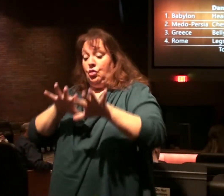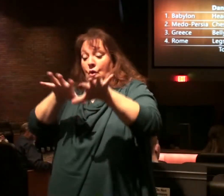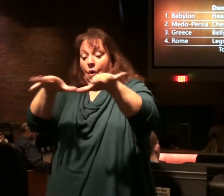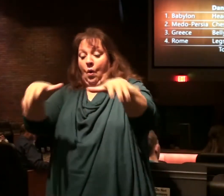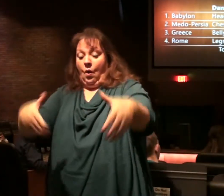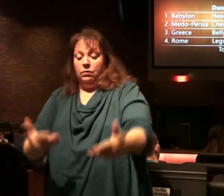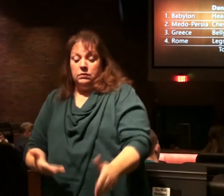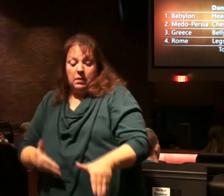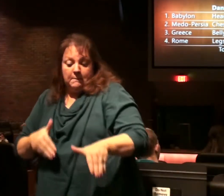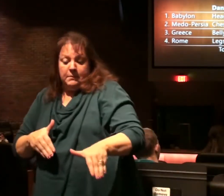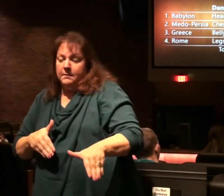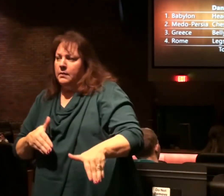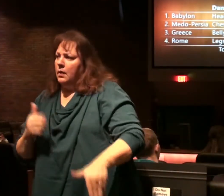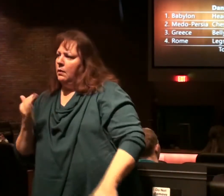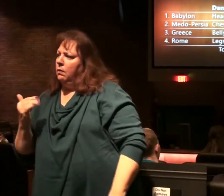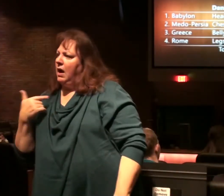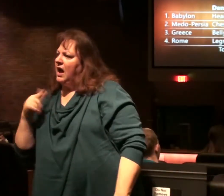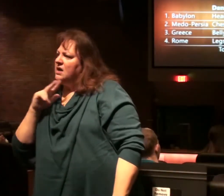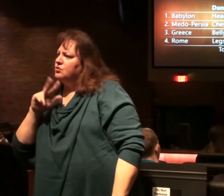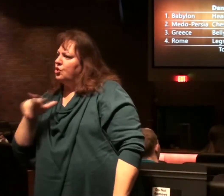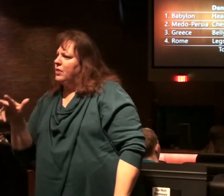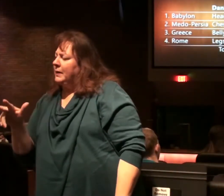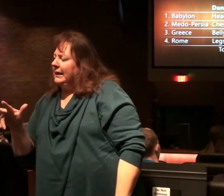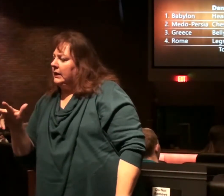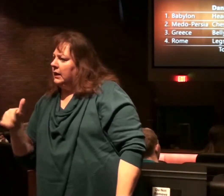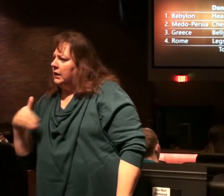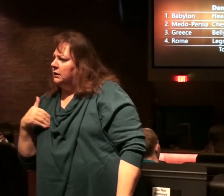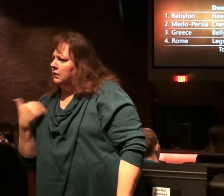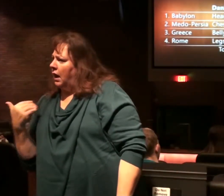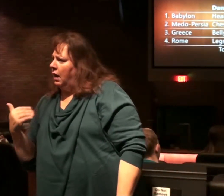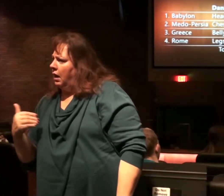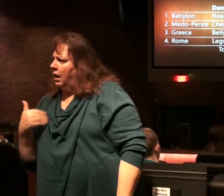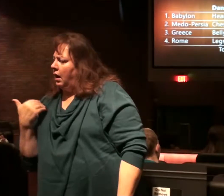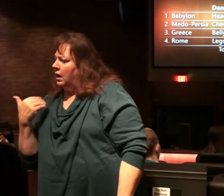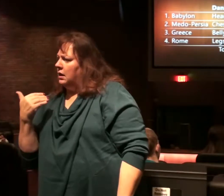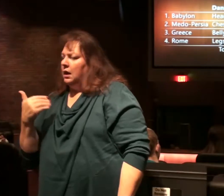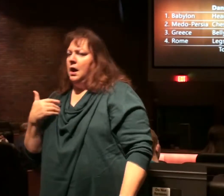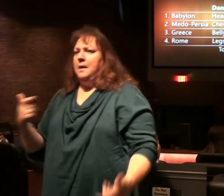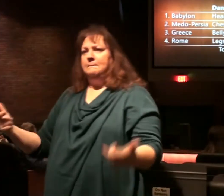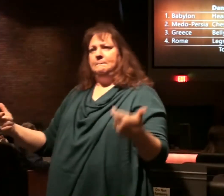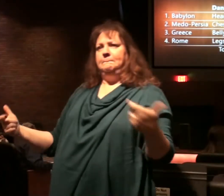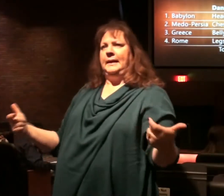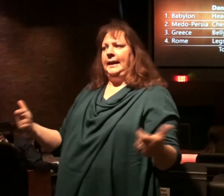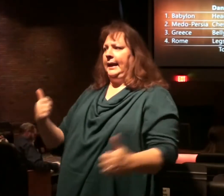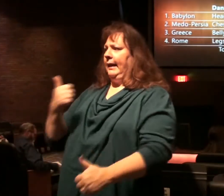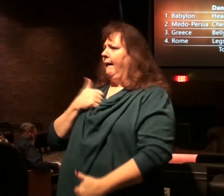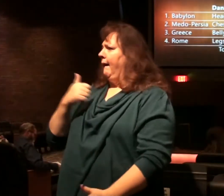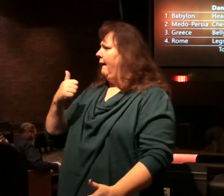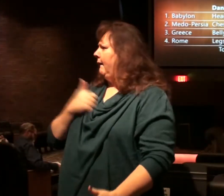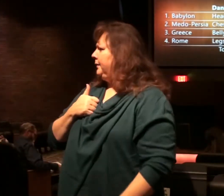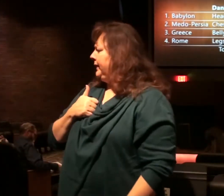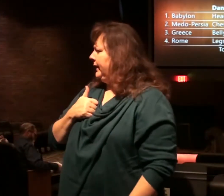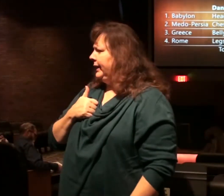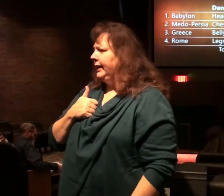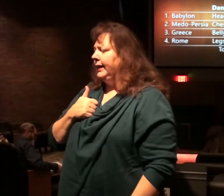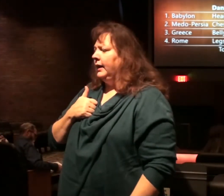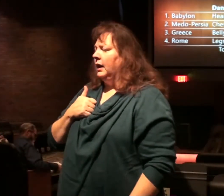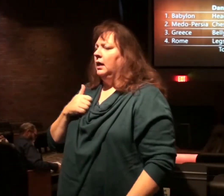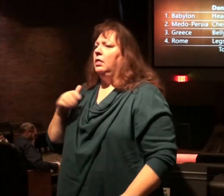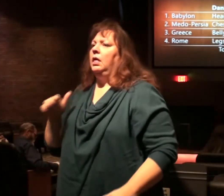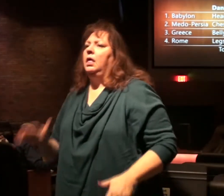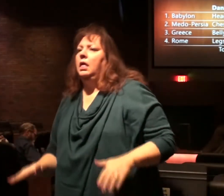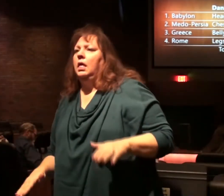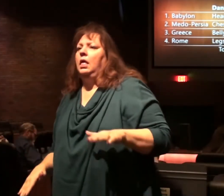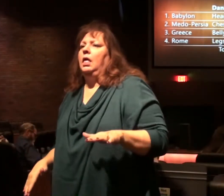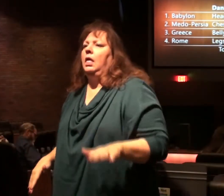What was significant? He didn't have the largest and most dominant armies that lumbered across things